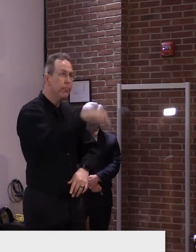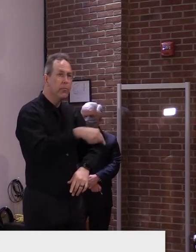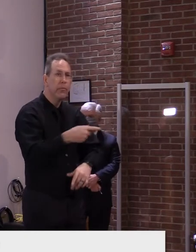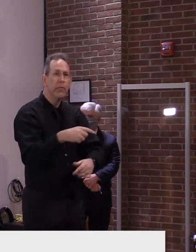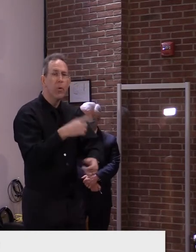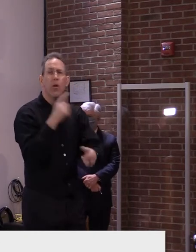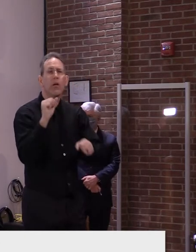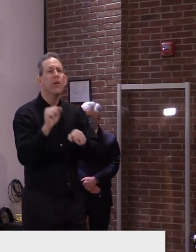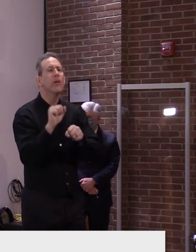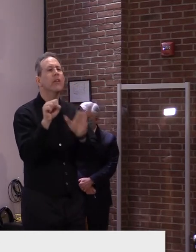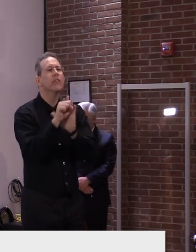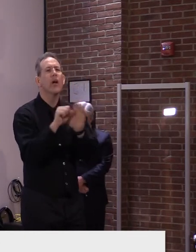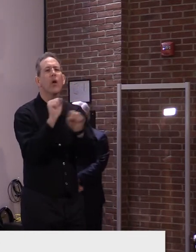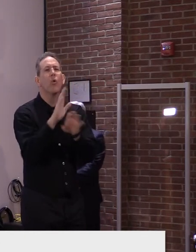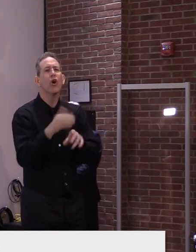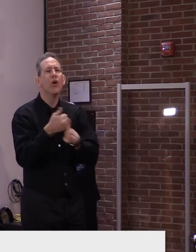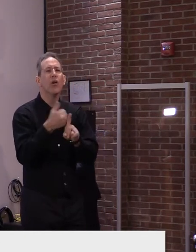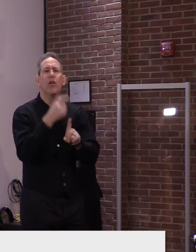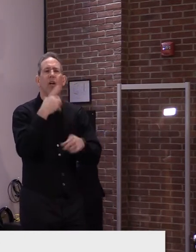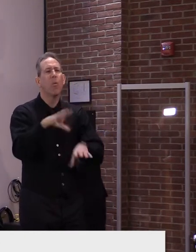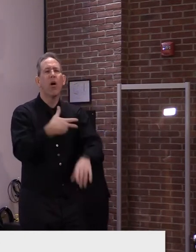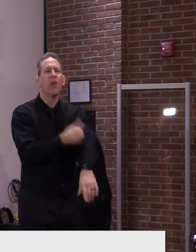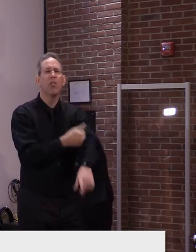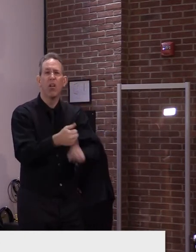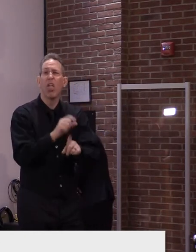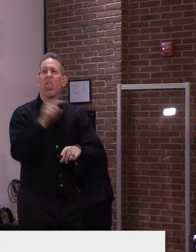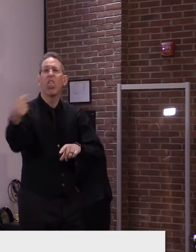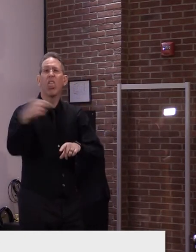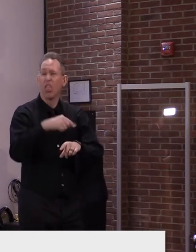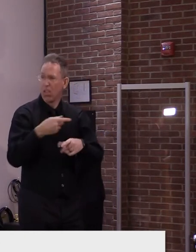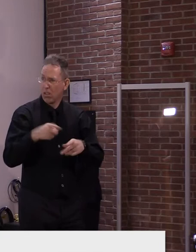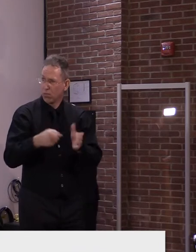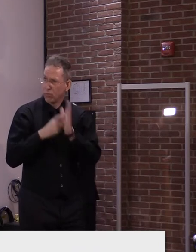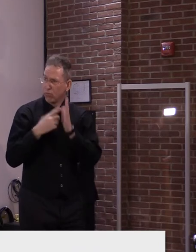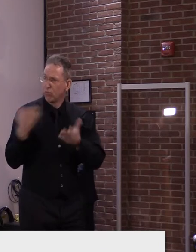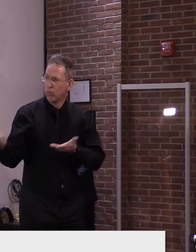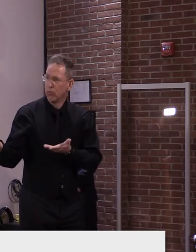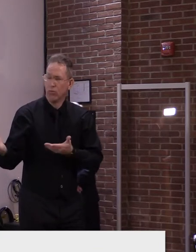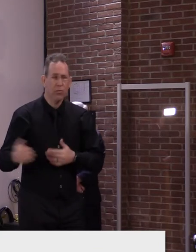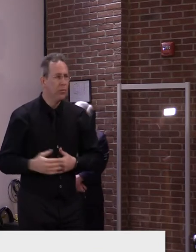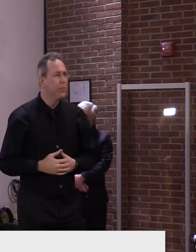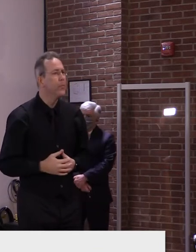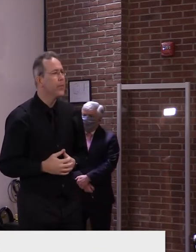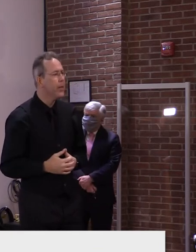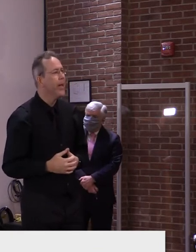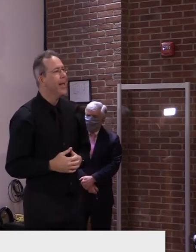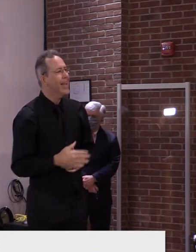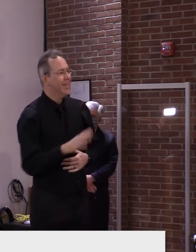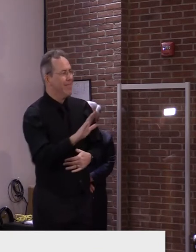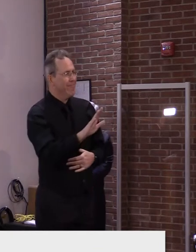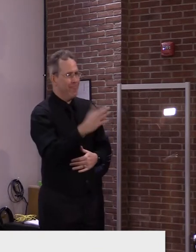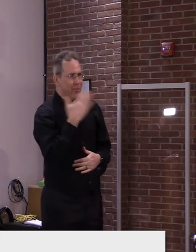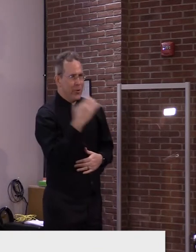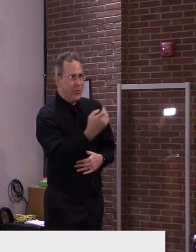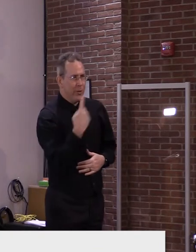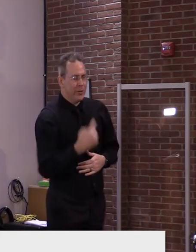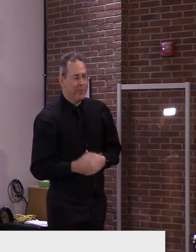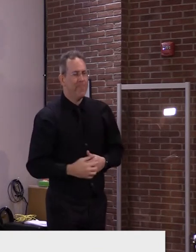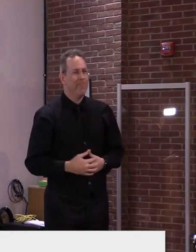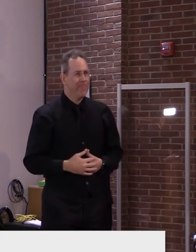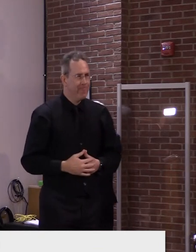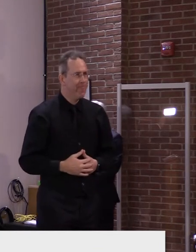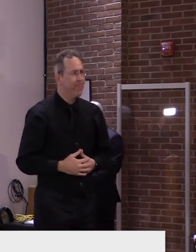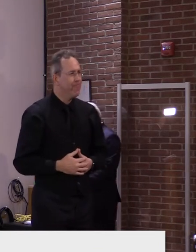You know, it's a, it's a great question, Guy. I think I said probably a month or two ago at one of these, uh, media events that